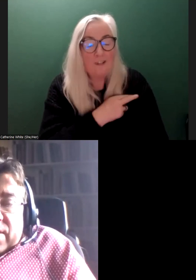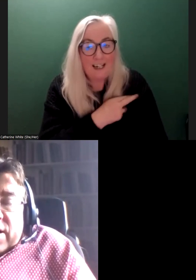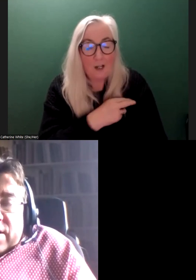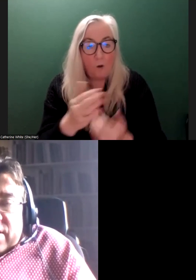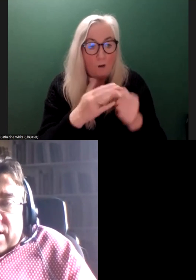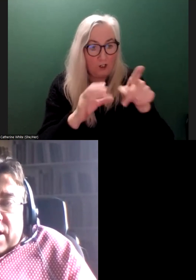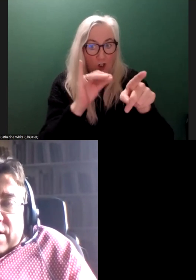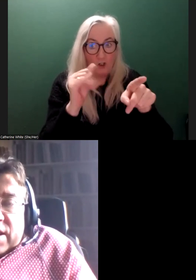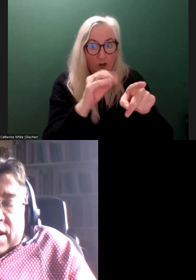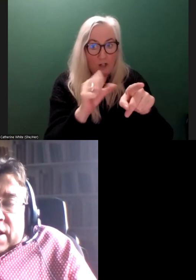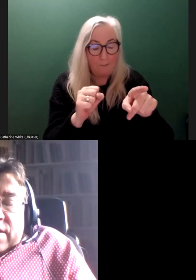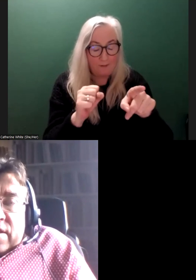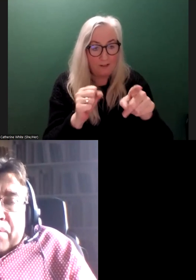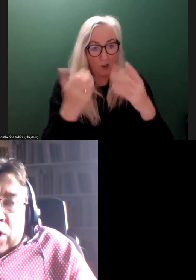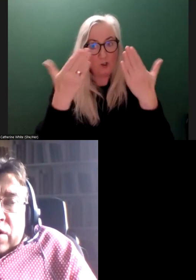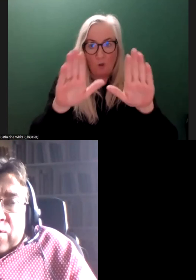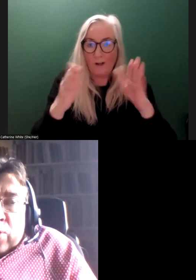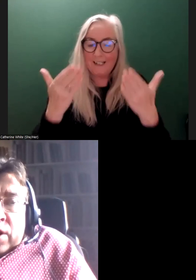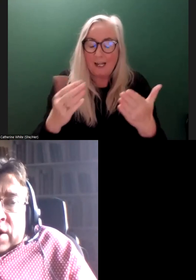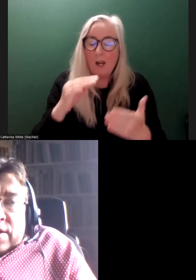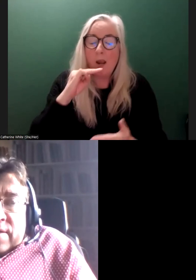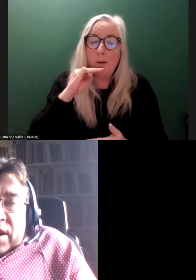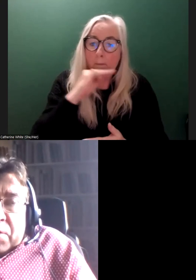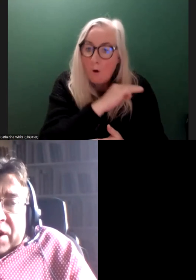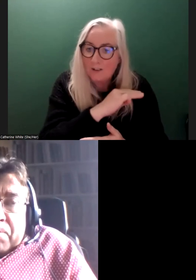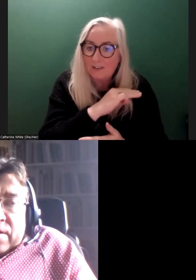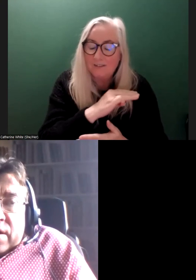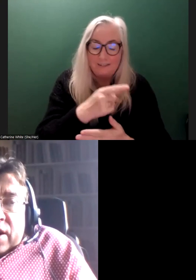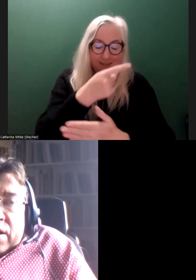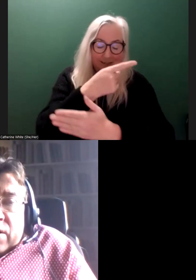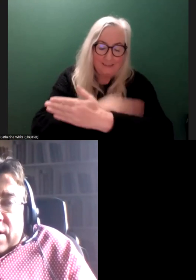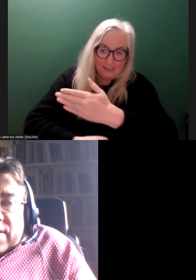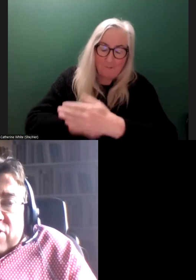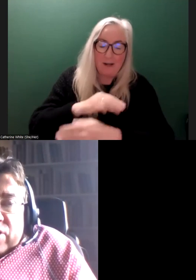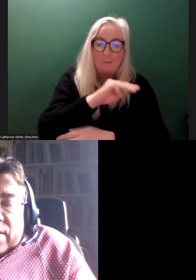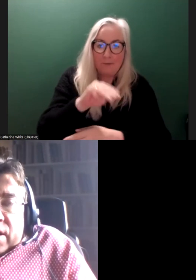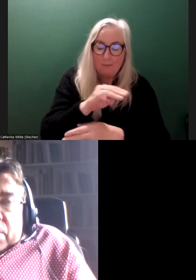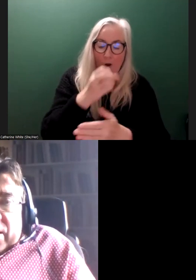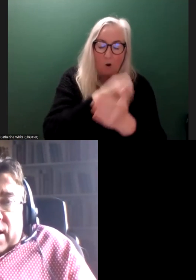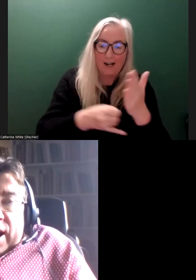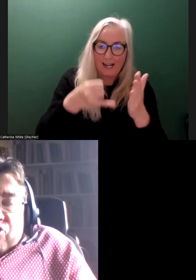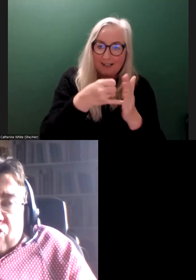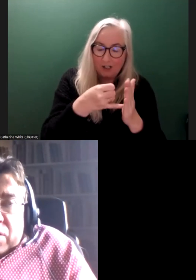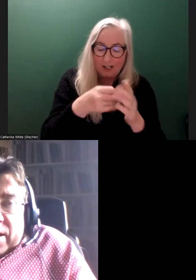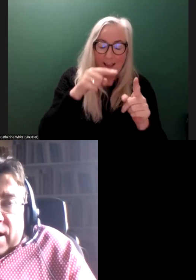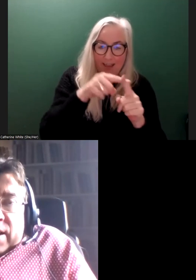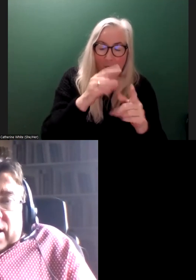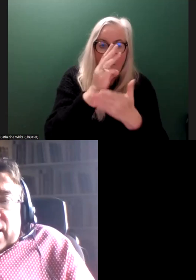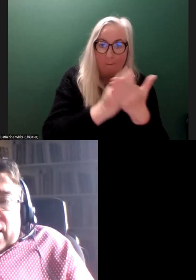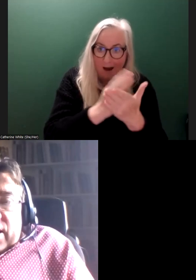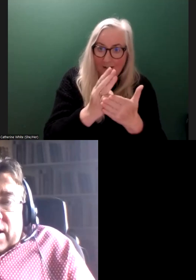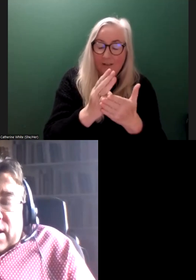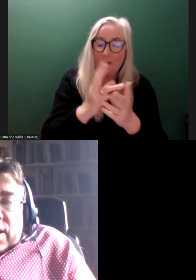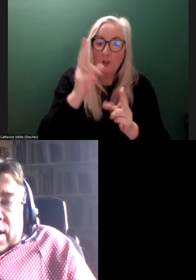James has highlighted today, I think, is the important role that disabled people's organisations play and should play